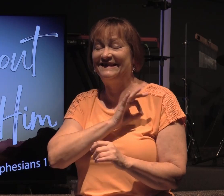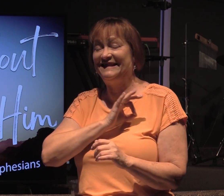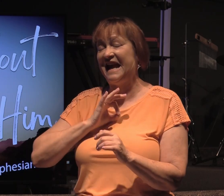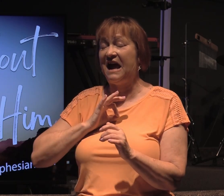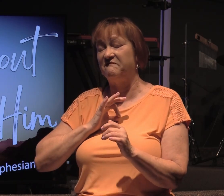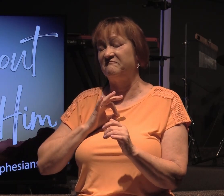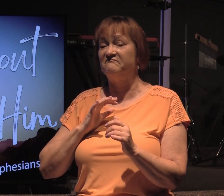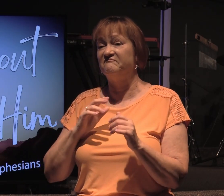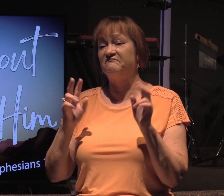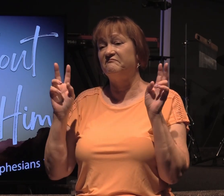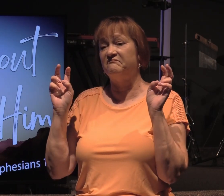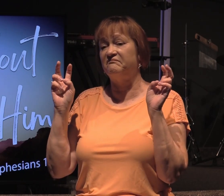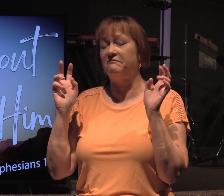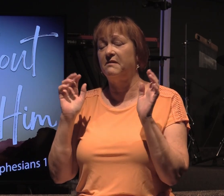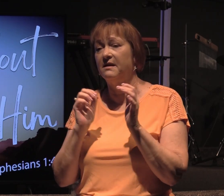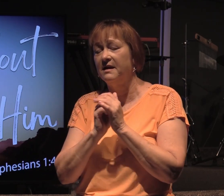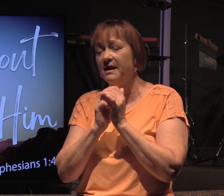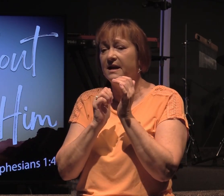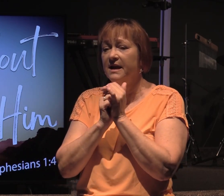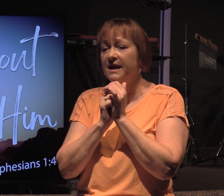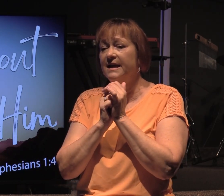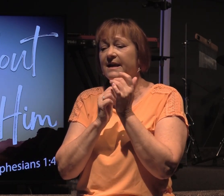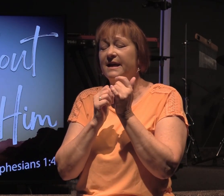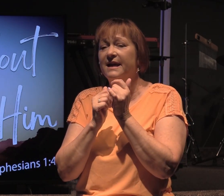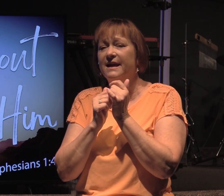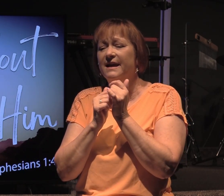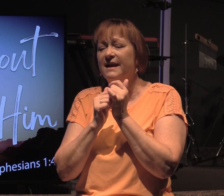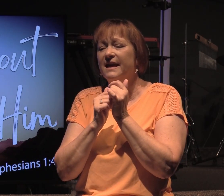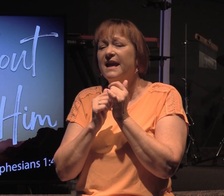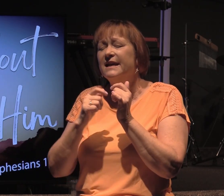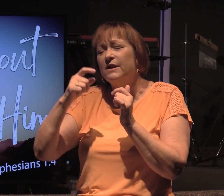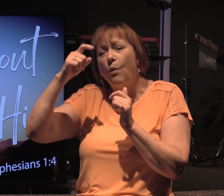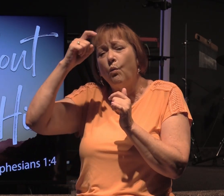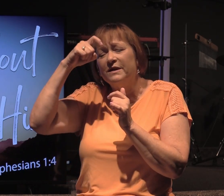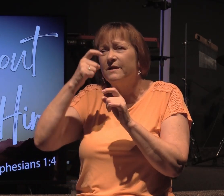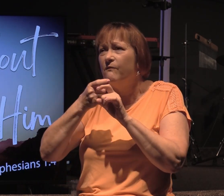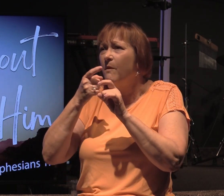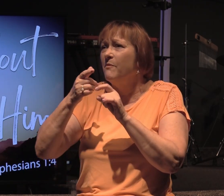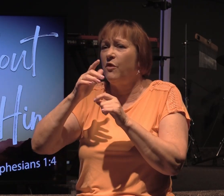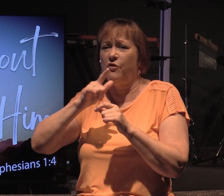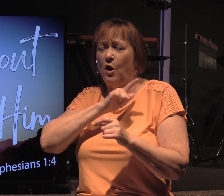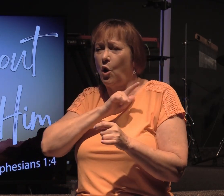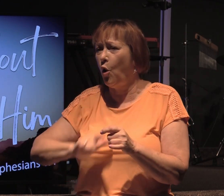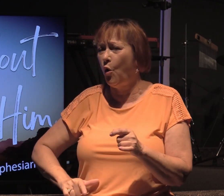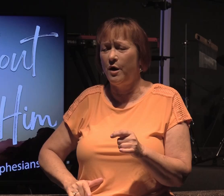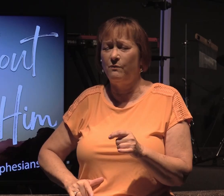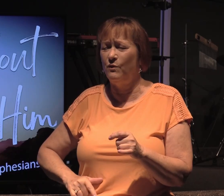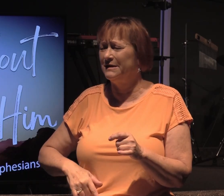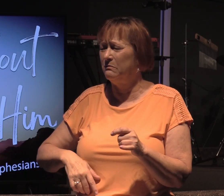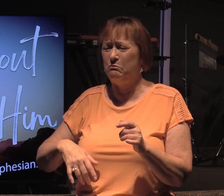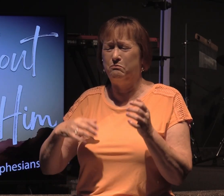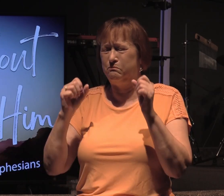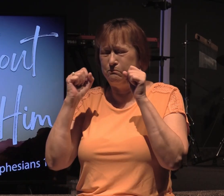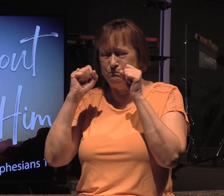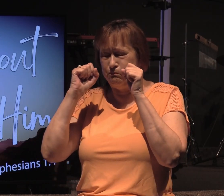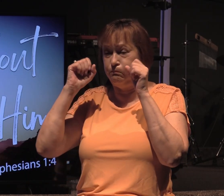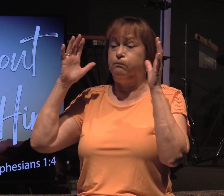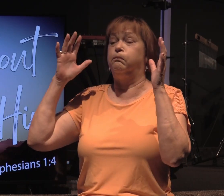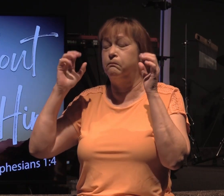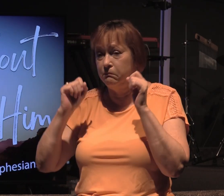speak. He was instrumental. His wisdom that had come from the Lord was just mind-blowing.